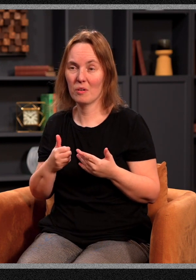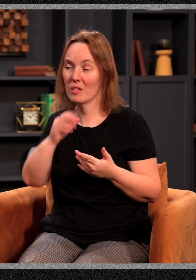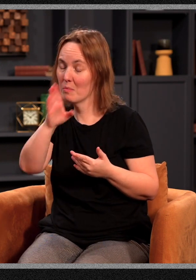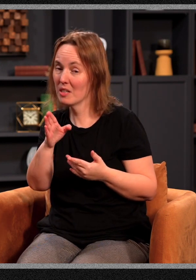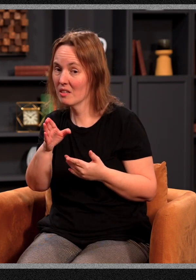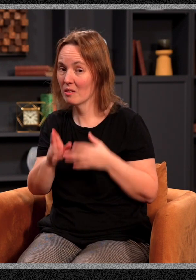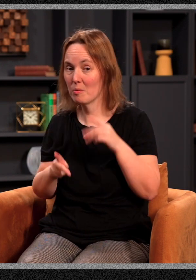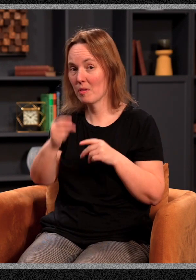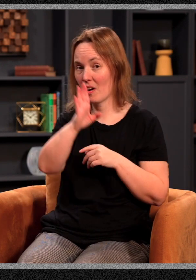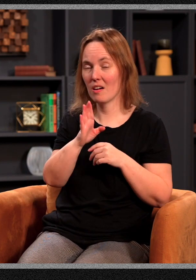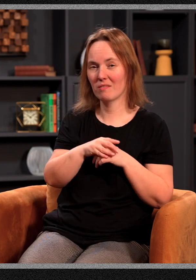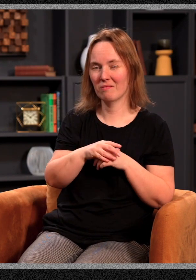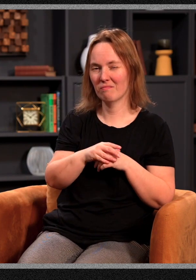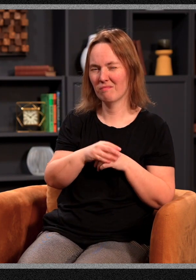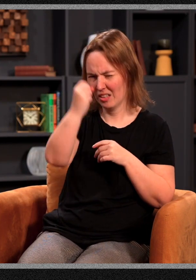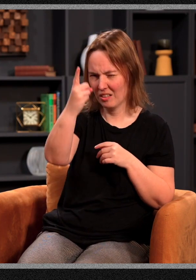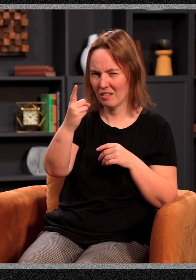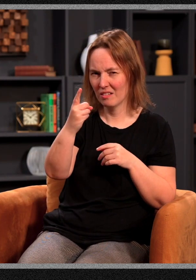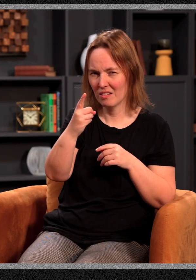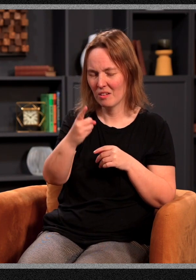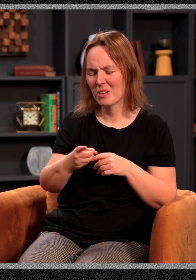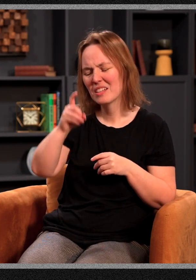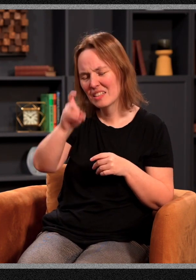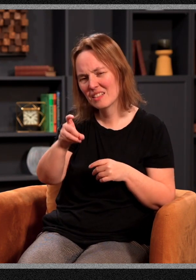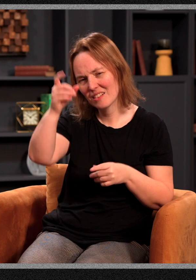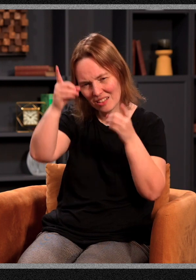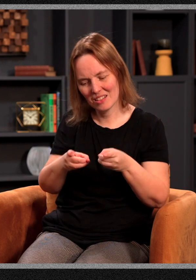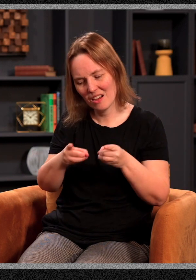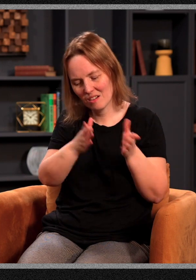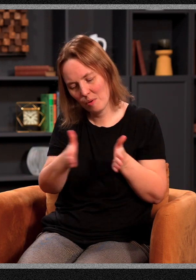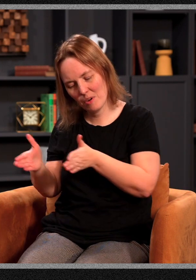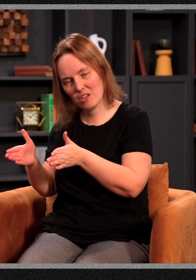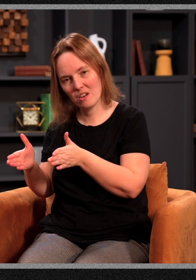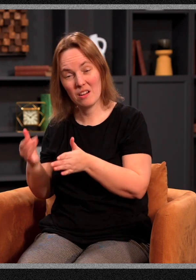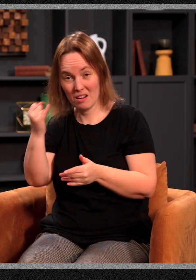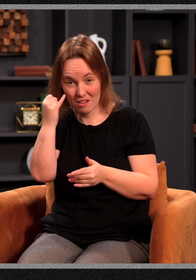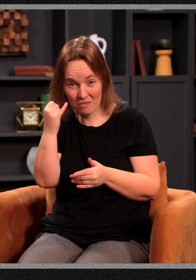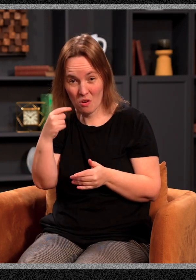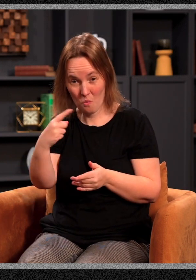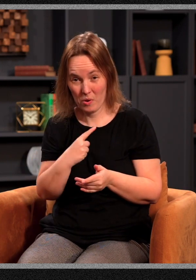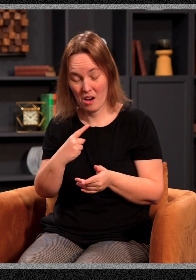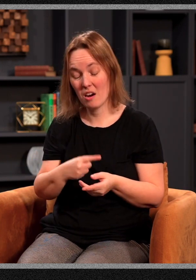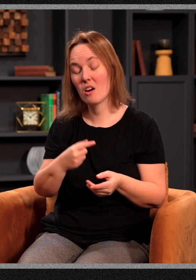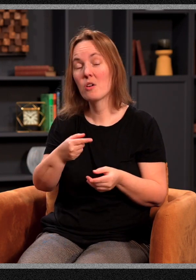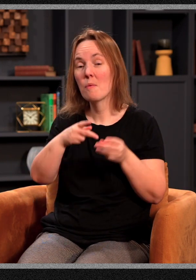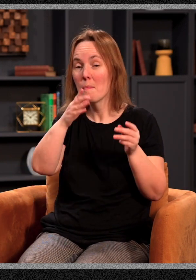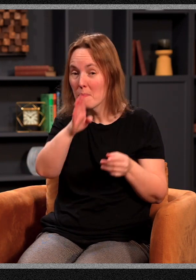be the people of God. Does that make sense? We have to make a decision, the preparation, if we are going to be the people of